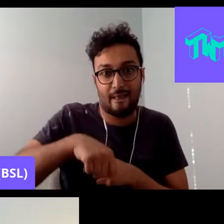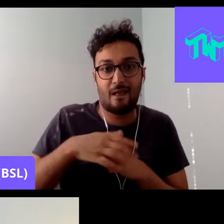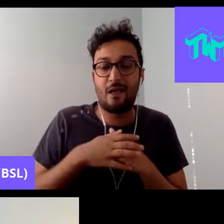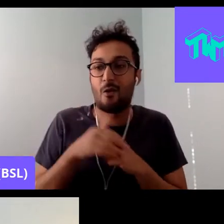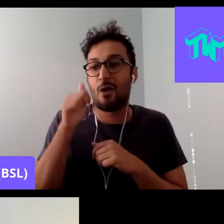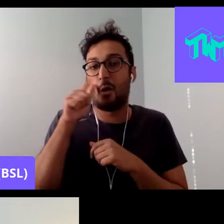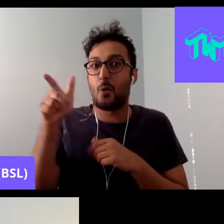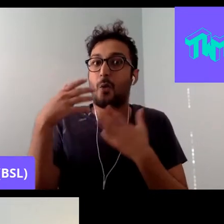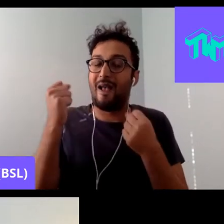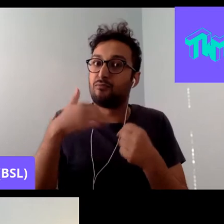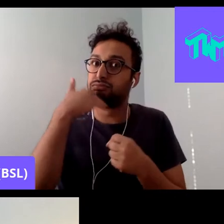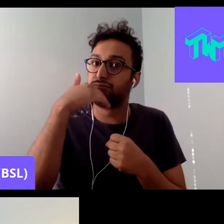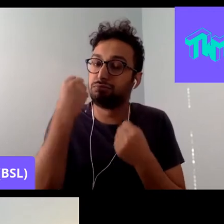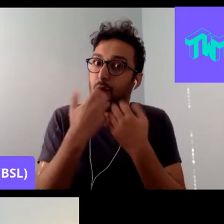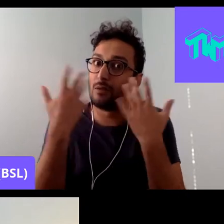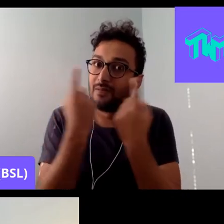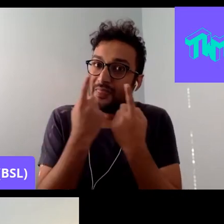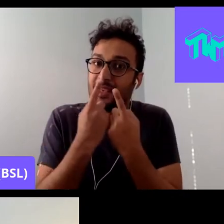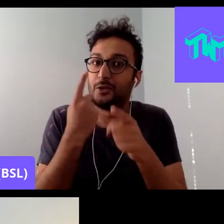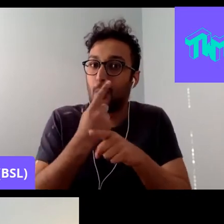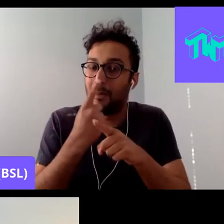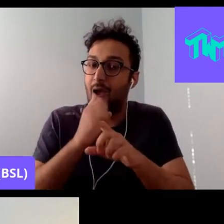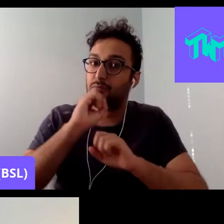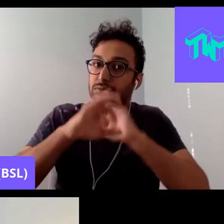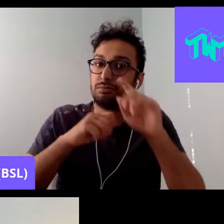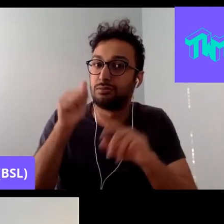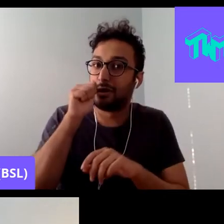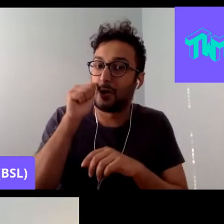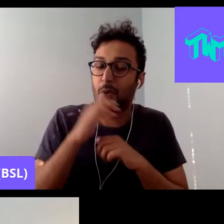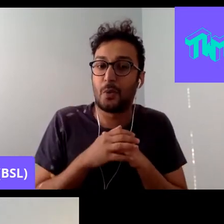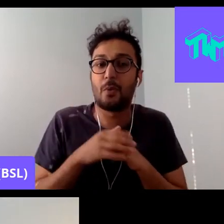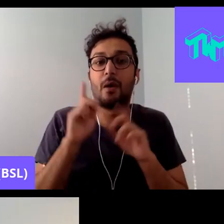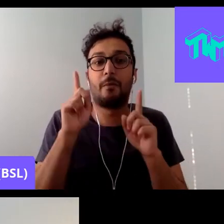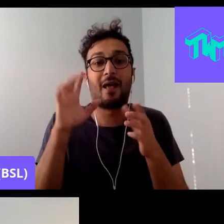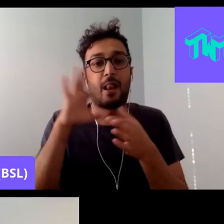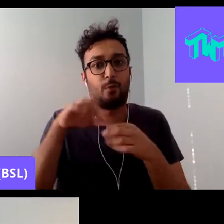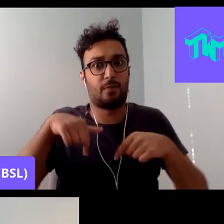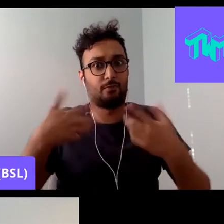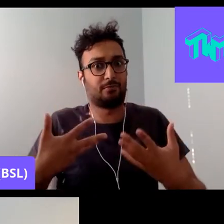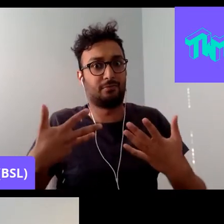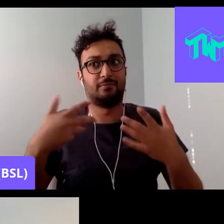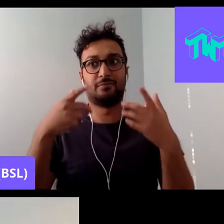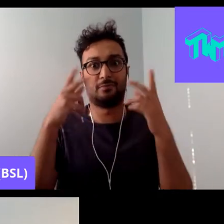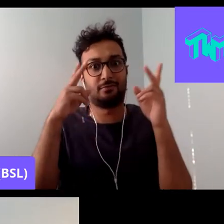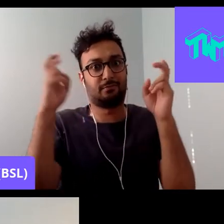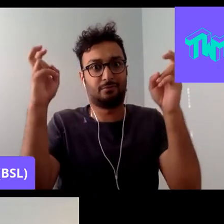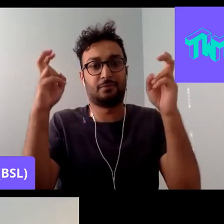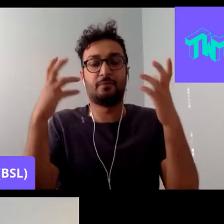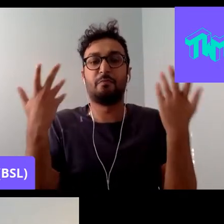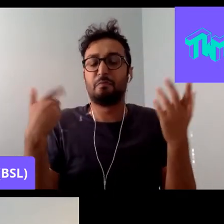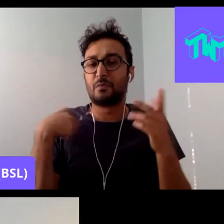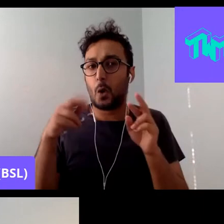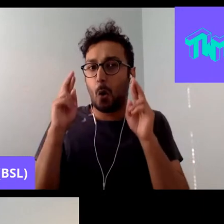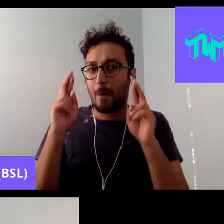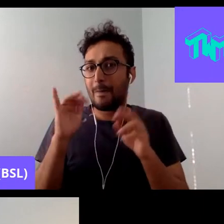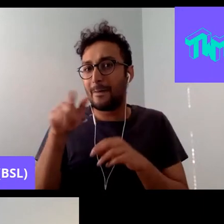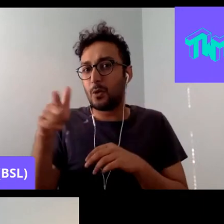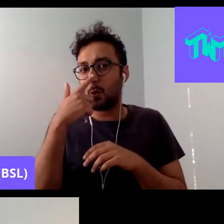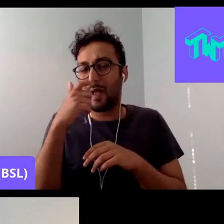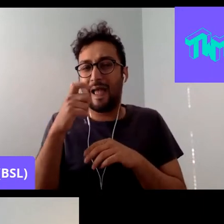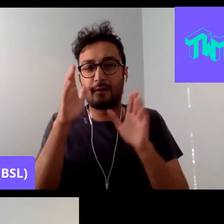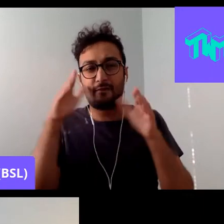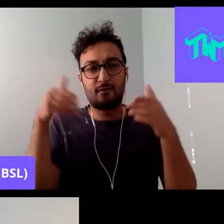have plenty to talk about. But in relation to this evening's discussion, we were hoping that you could speak about anti